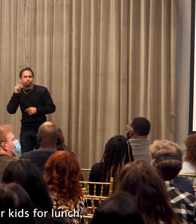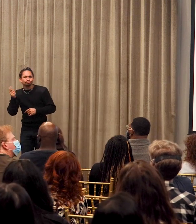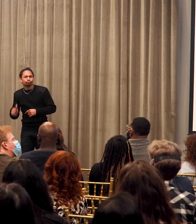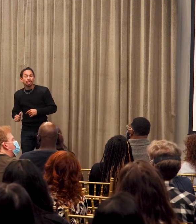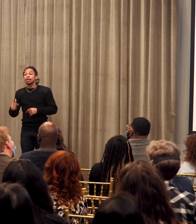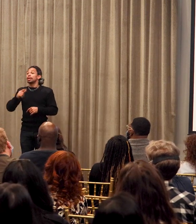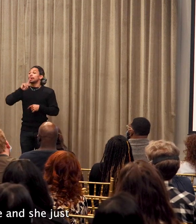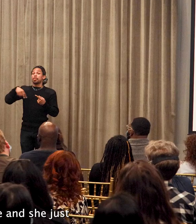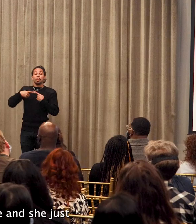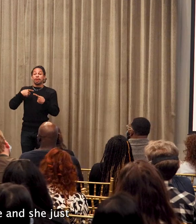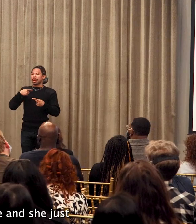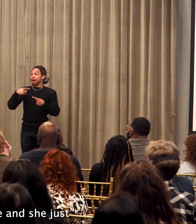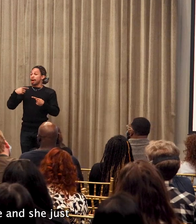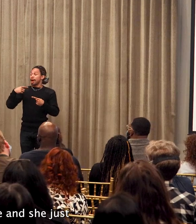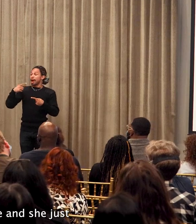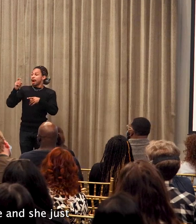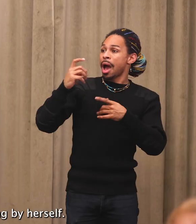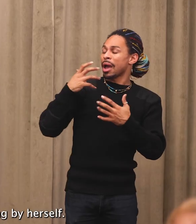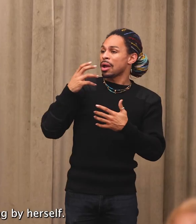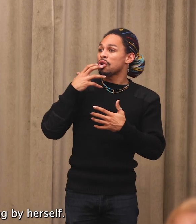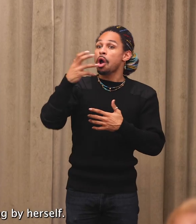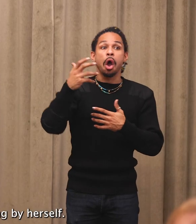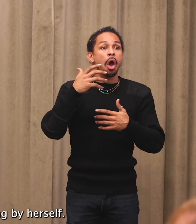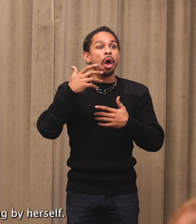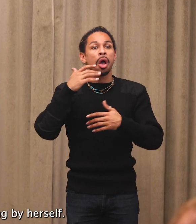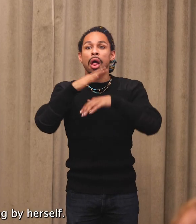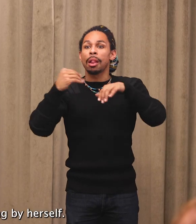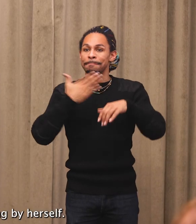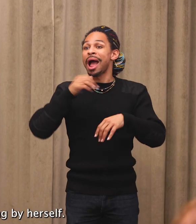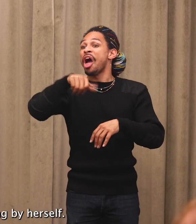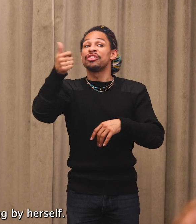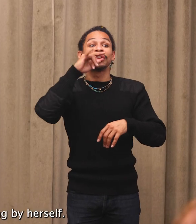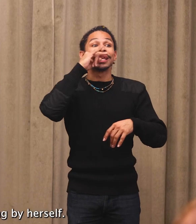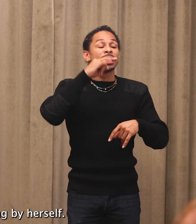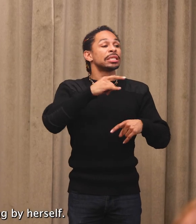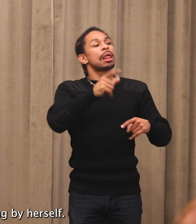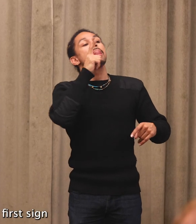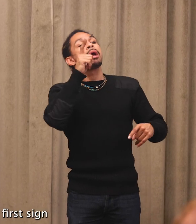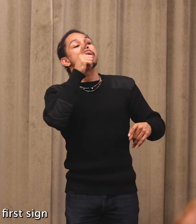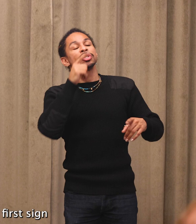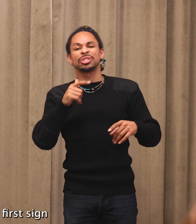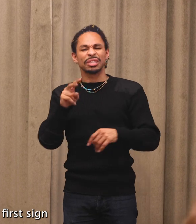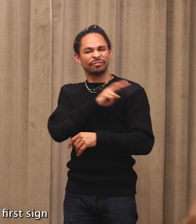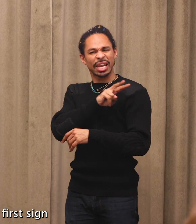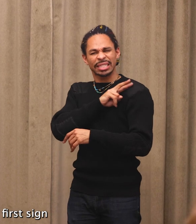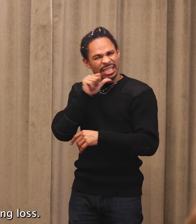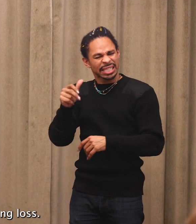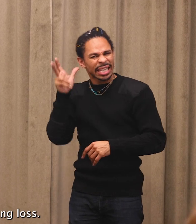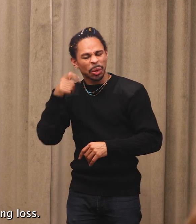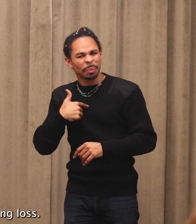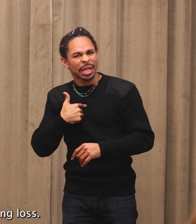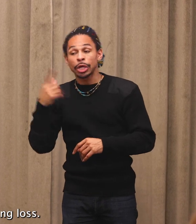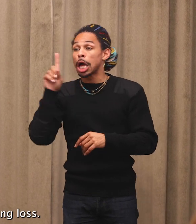for lunch, she doesn't come and she just continues playing by herself. This was the first sign